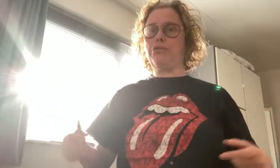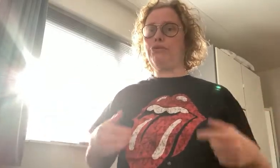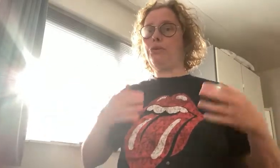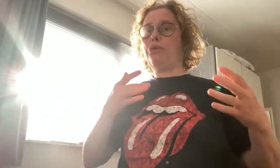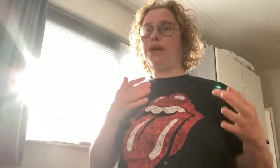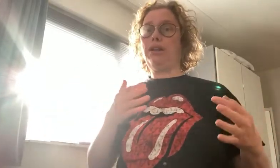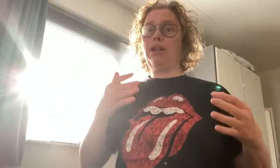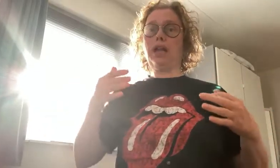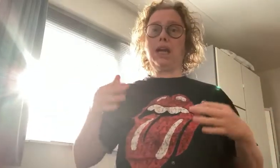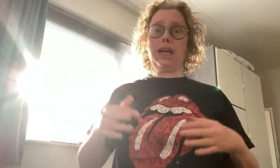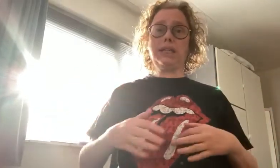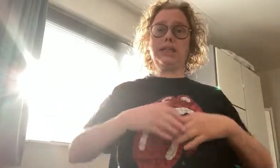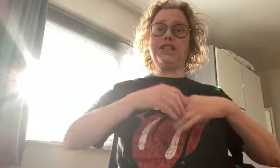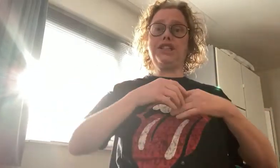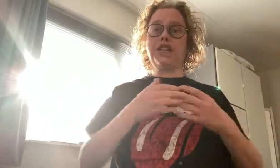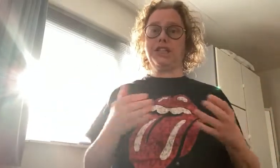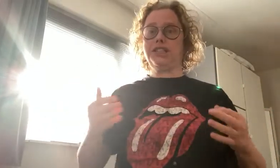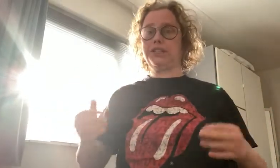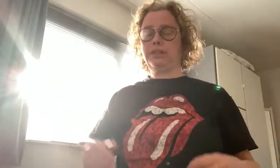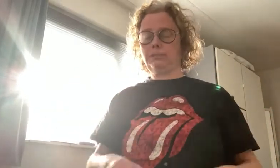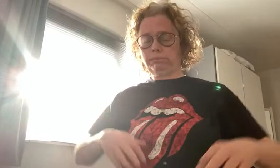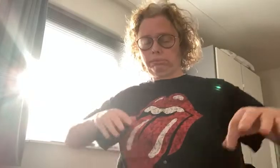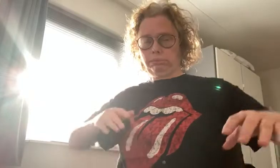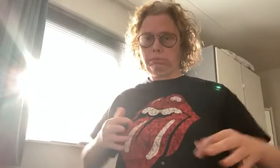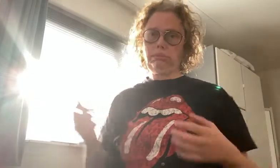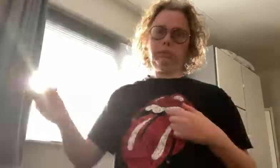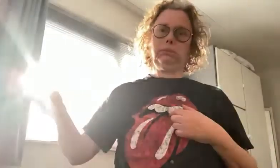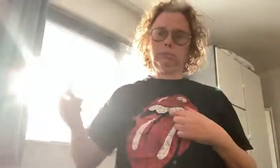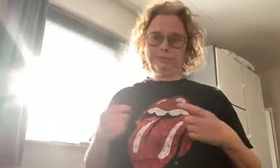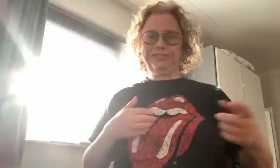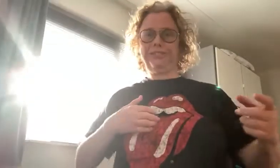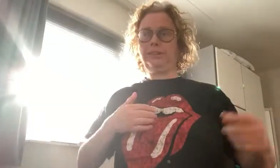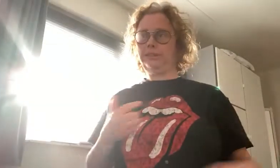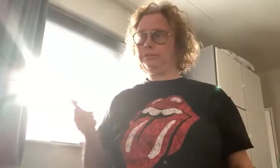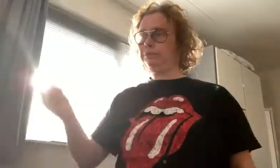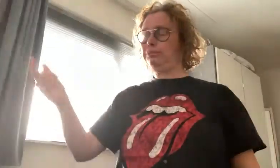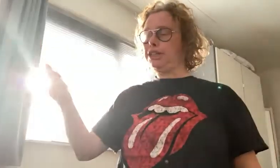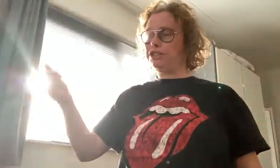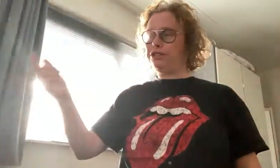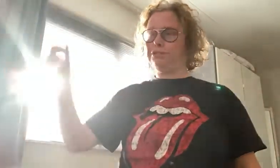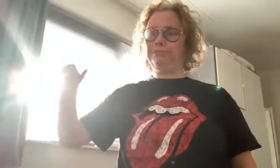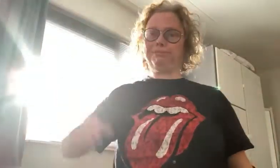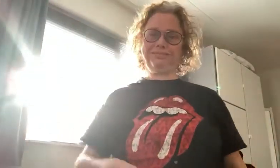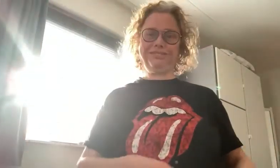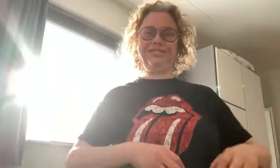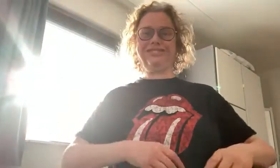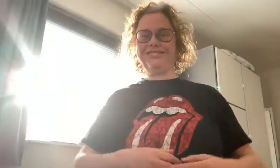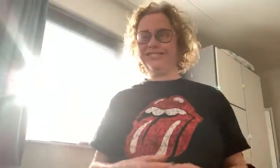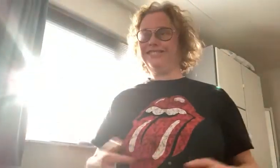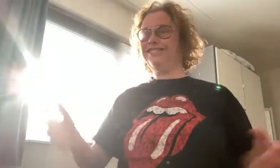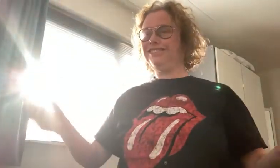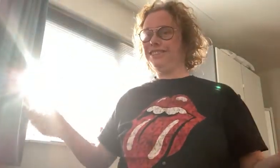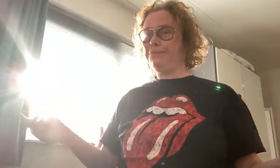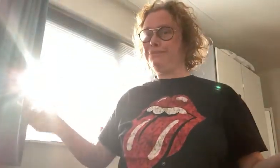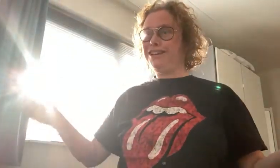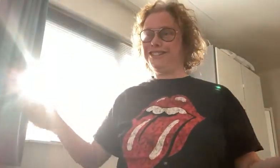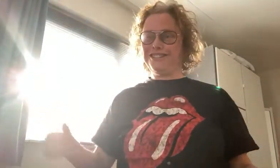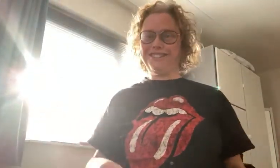oil and taste. Please allow me to introduce myself. Please allow